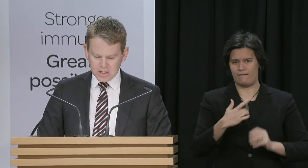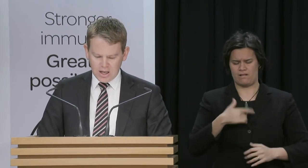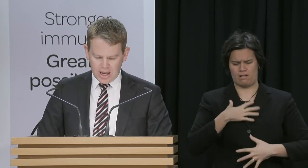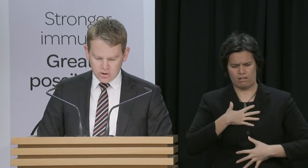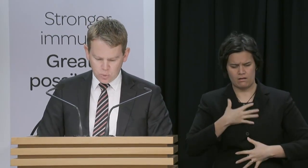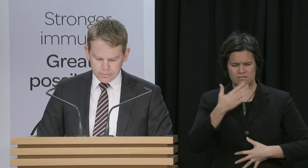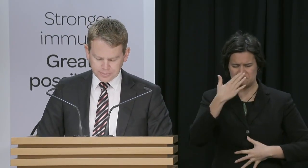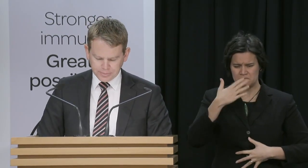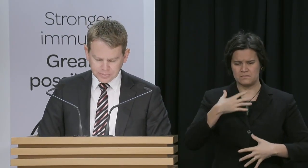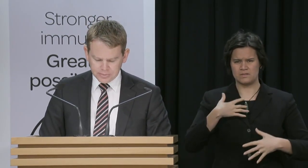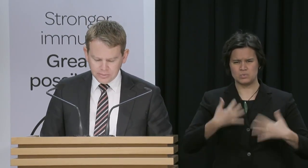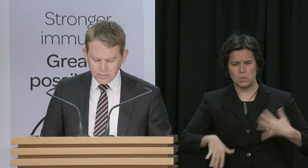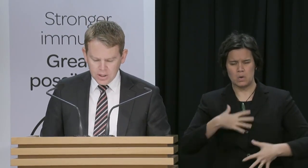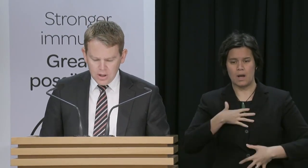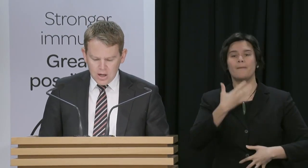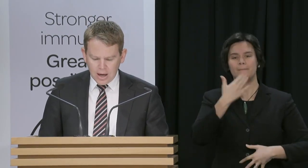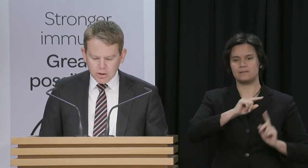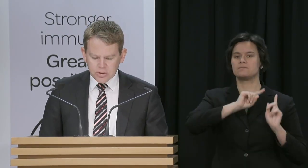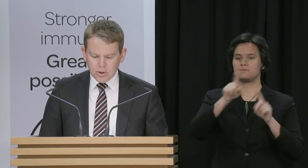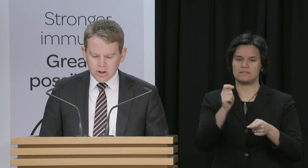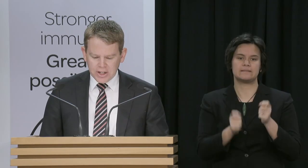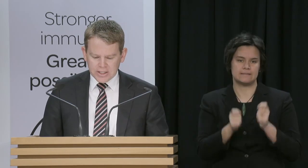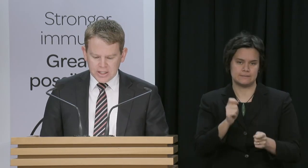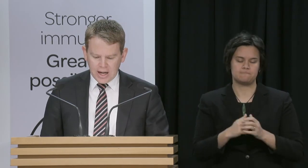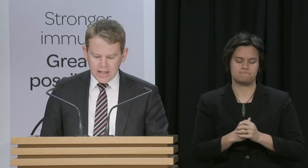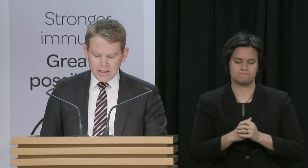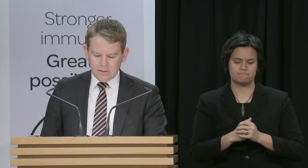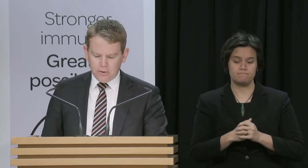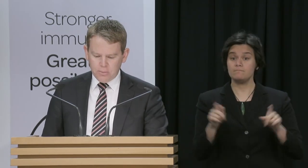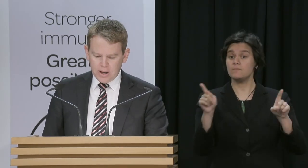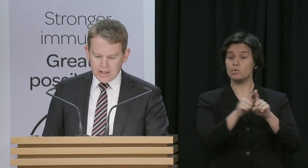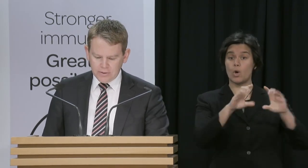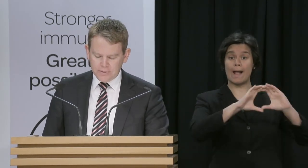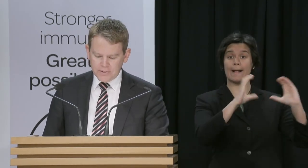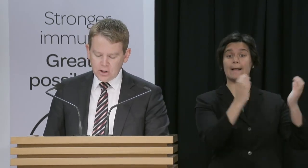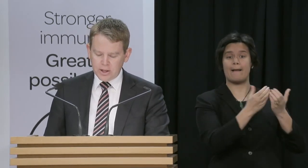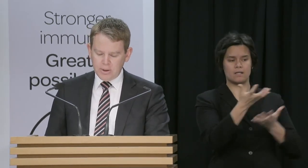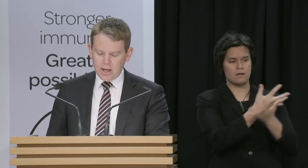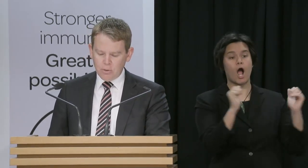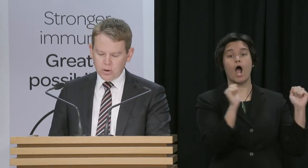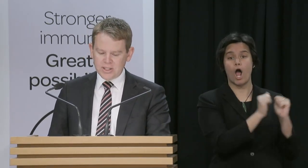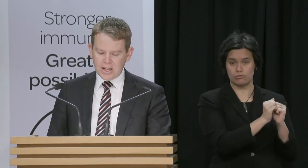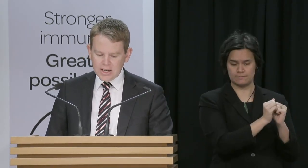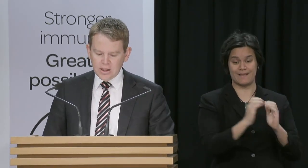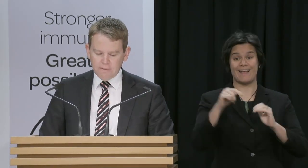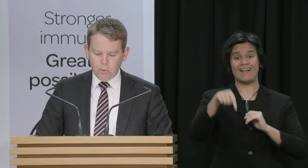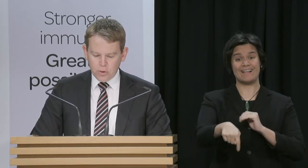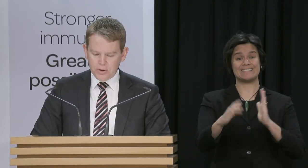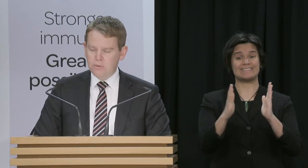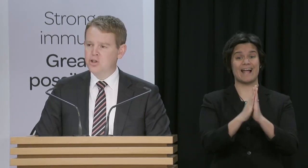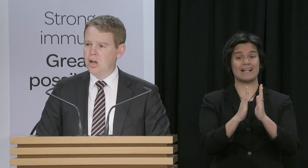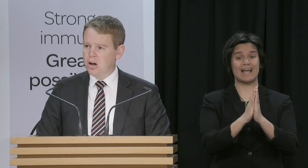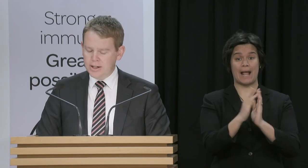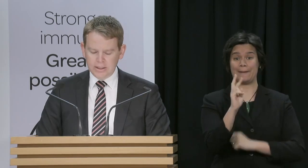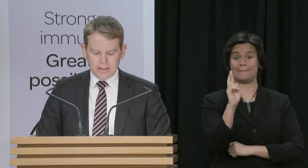symptoms at all. Cabinet also agreed today that from 11.59pm on Sunday the